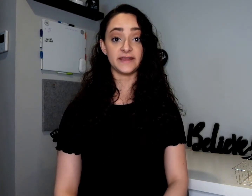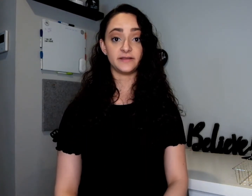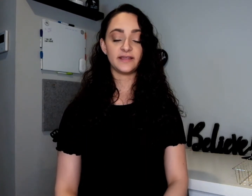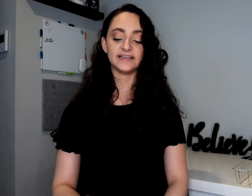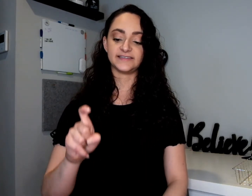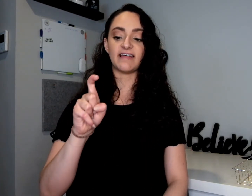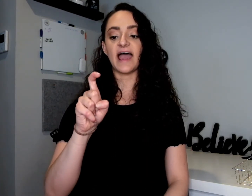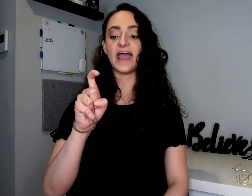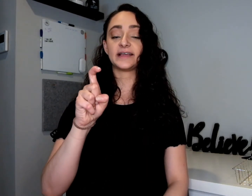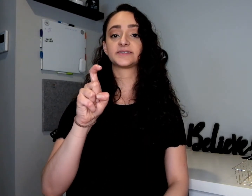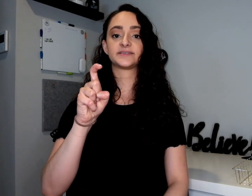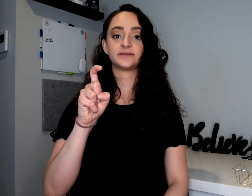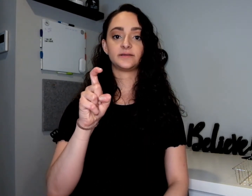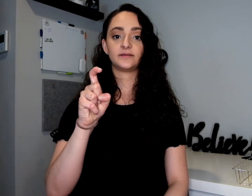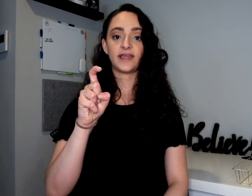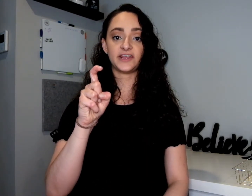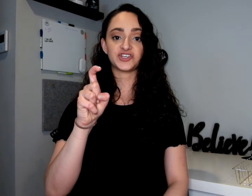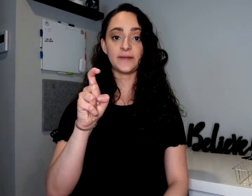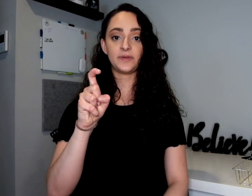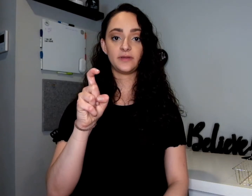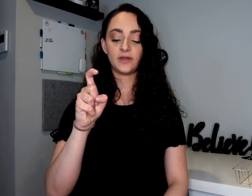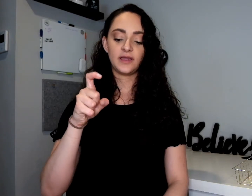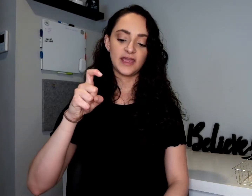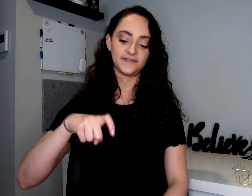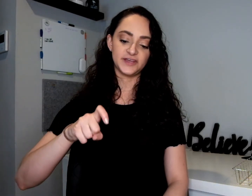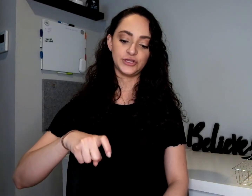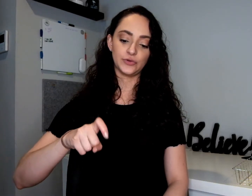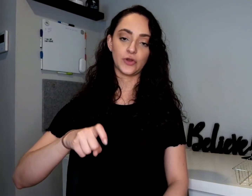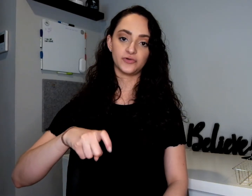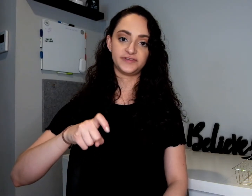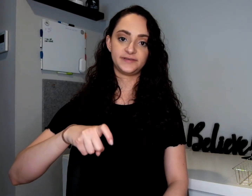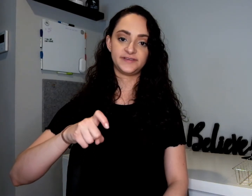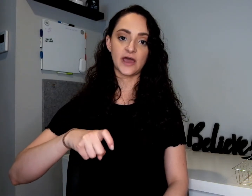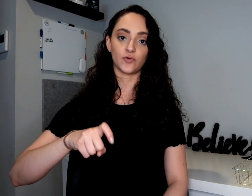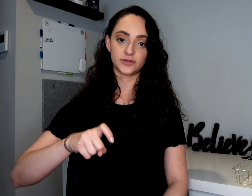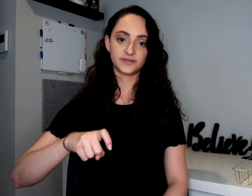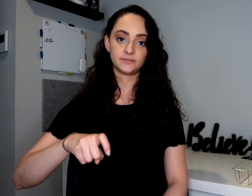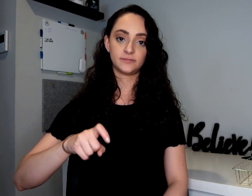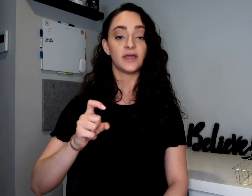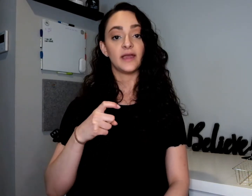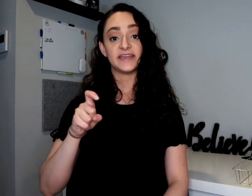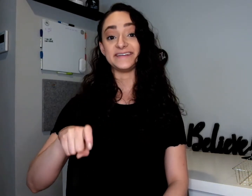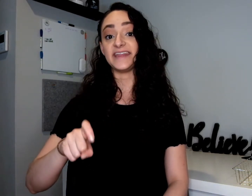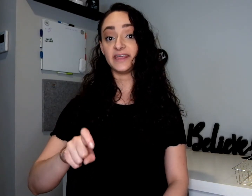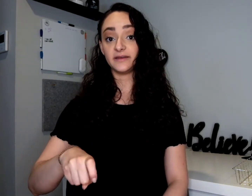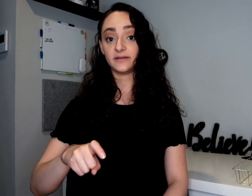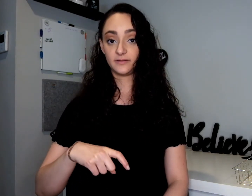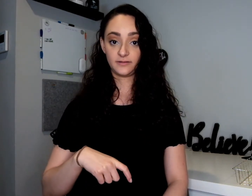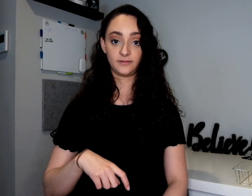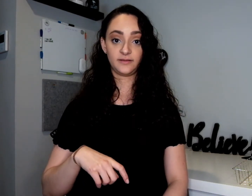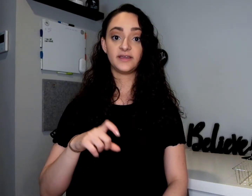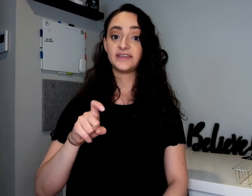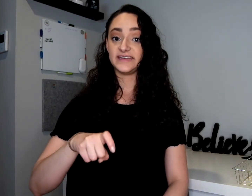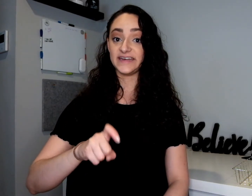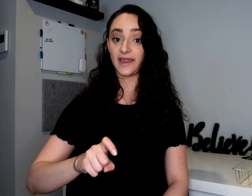is that X handshake. And then you go downwards. Need. Need.